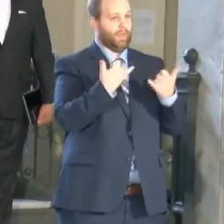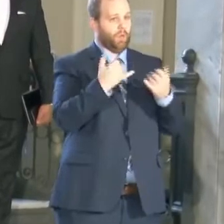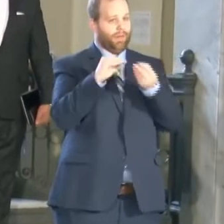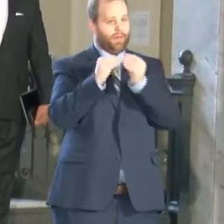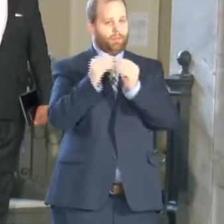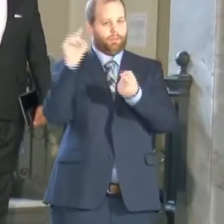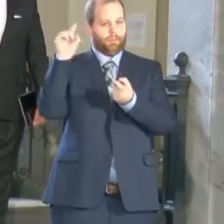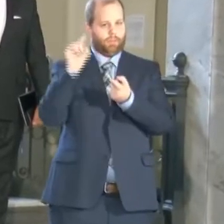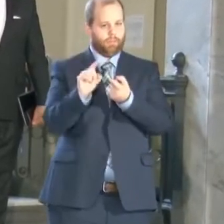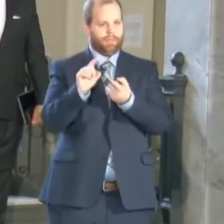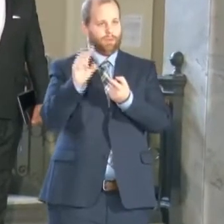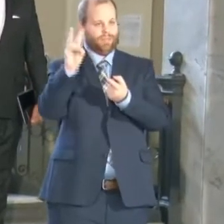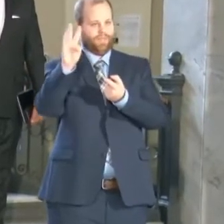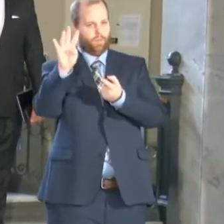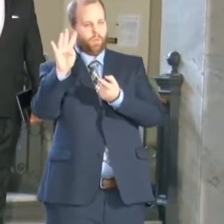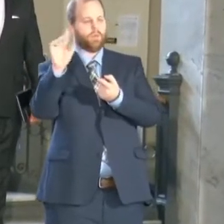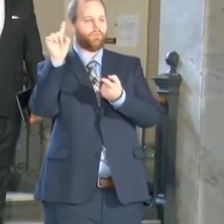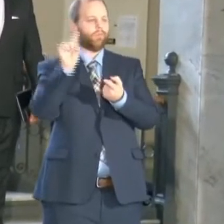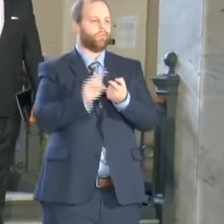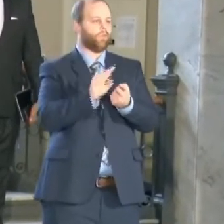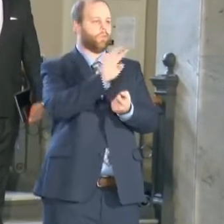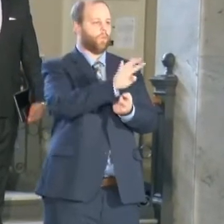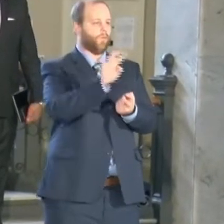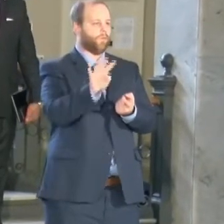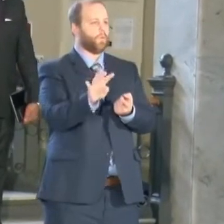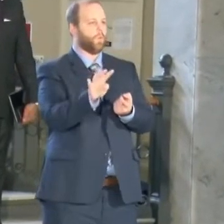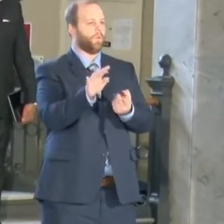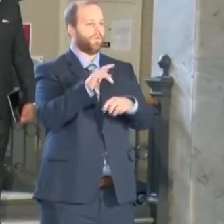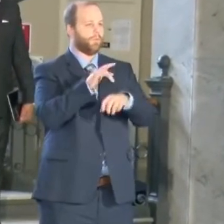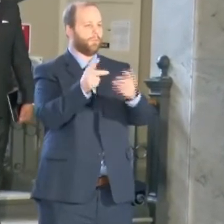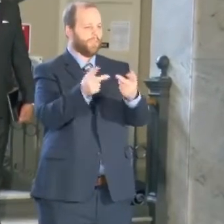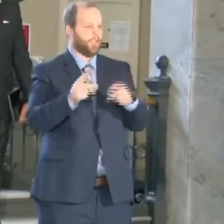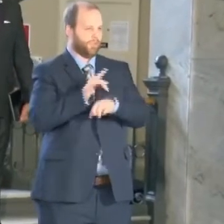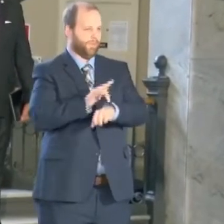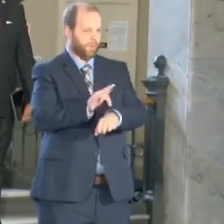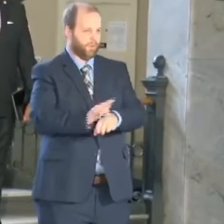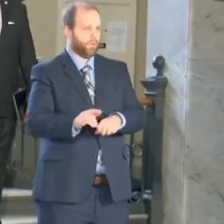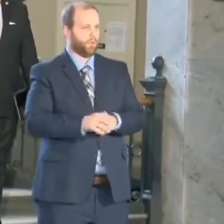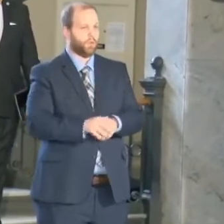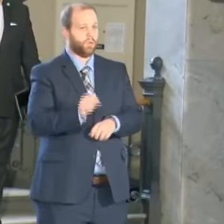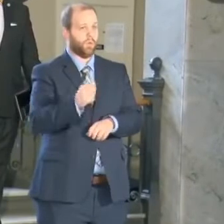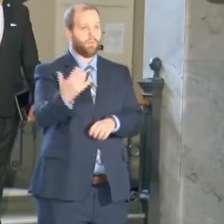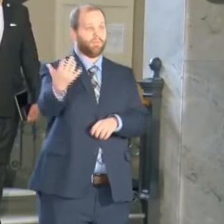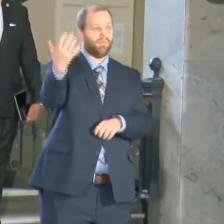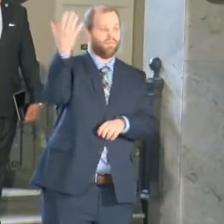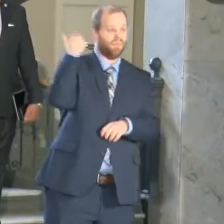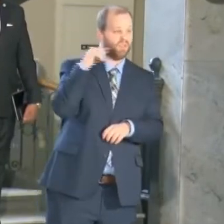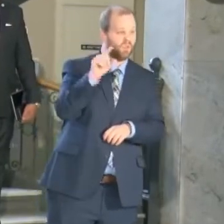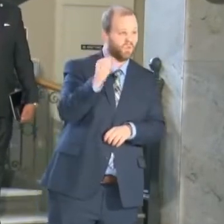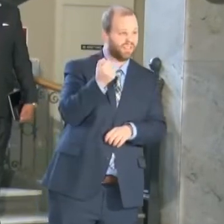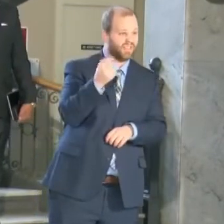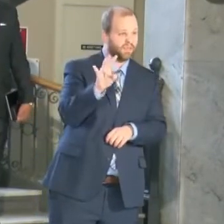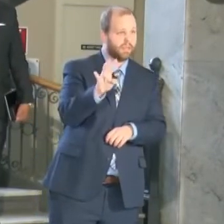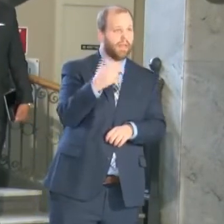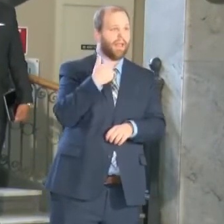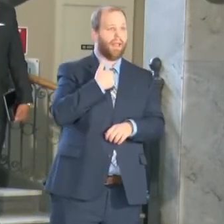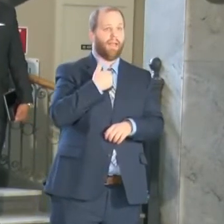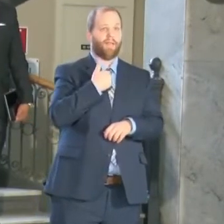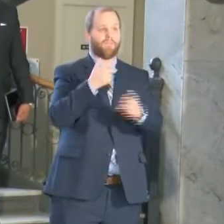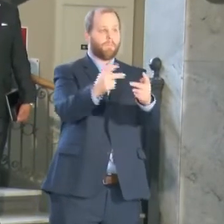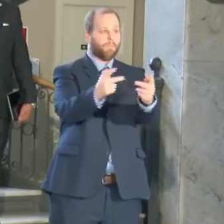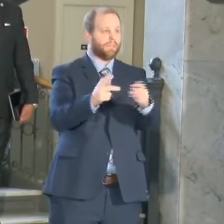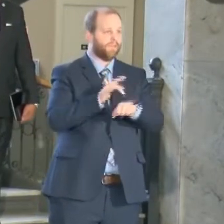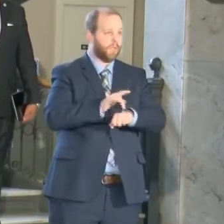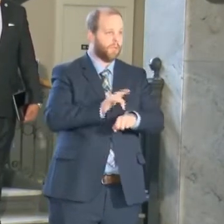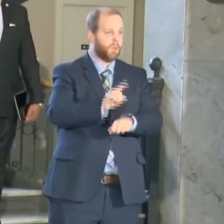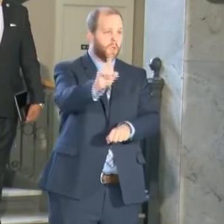64 to 44. And so we are nowhere close to where it was in 2017 when we had close to 100 vacancies. So again, we had the